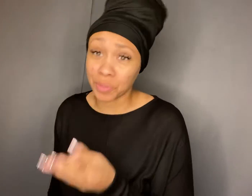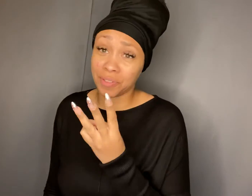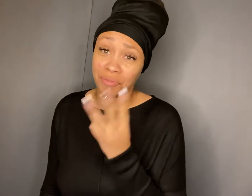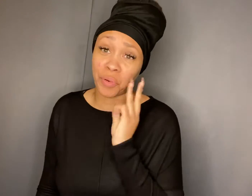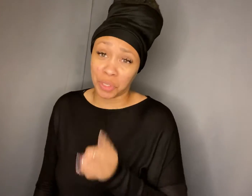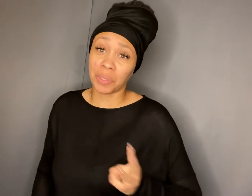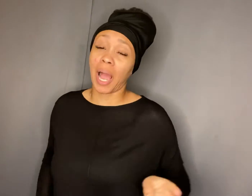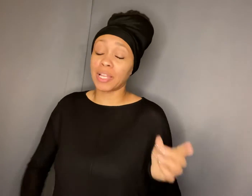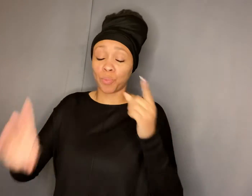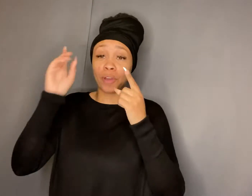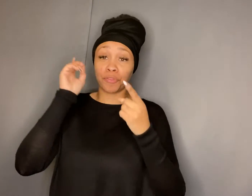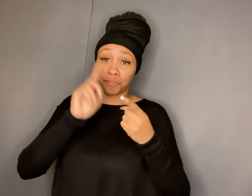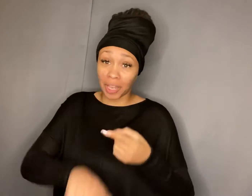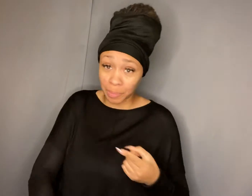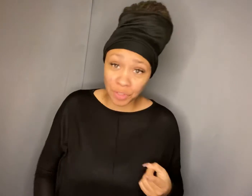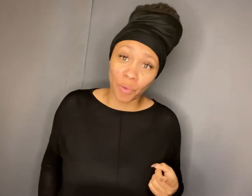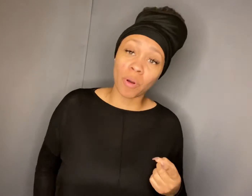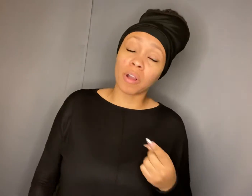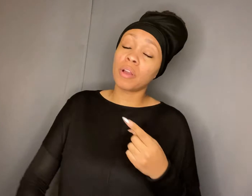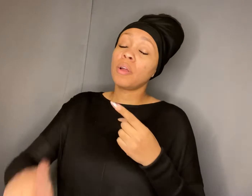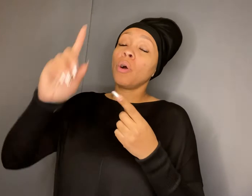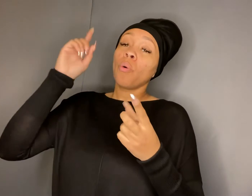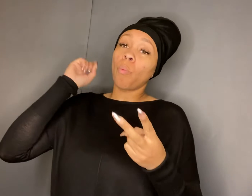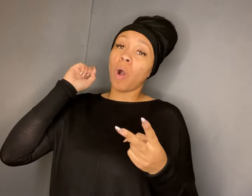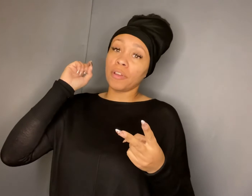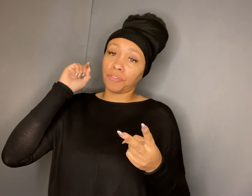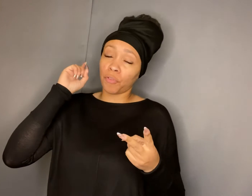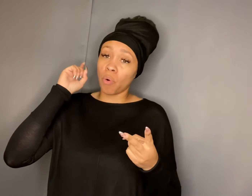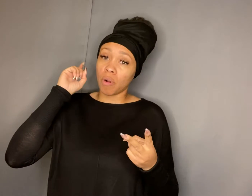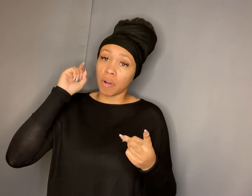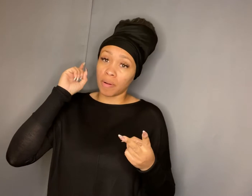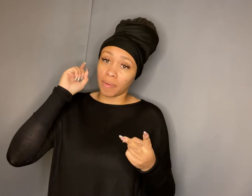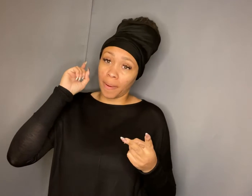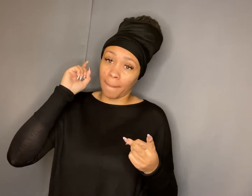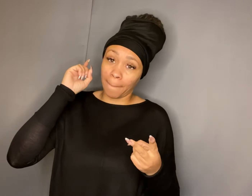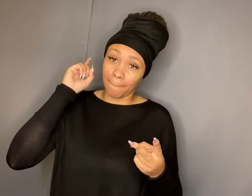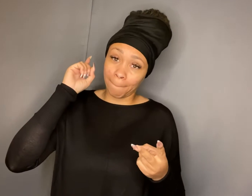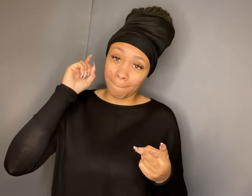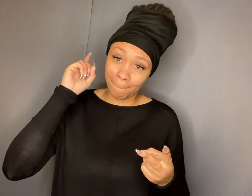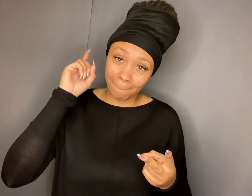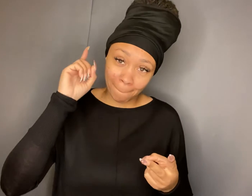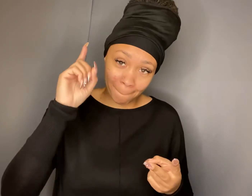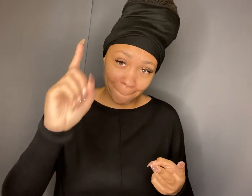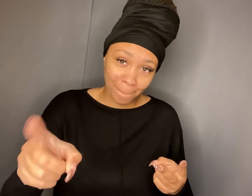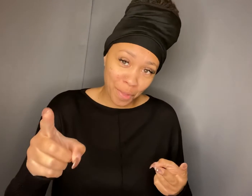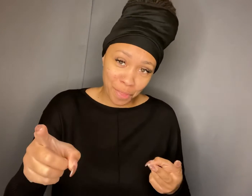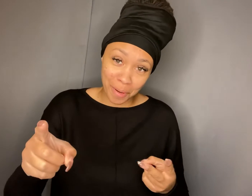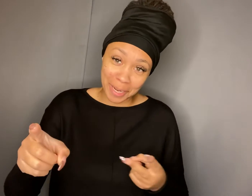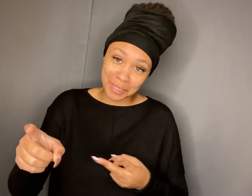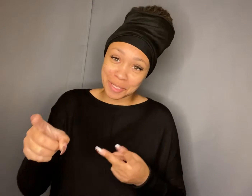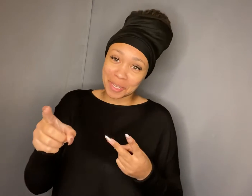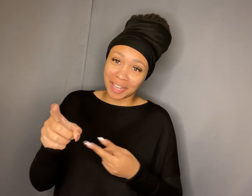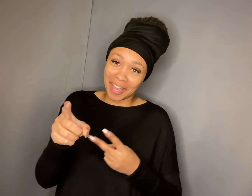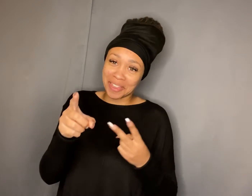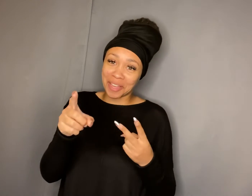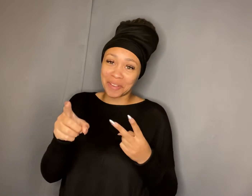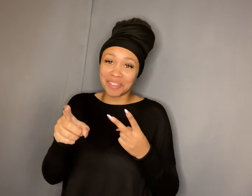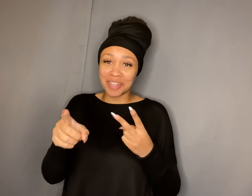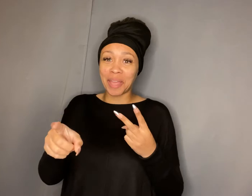for you guys one for famous for one for um the one i just did i can't think of the name